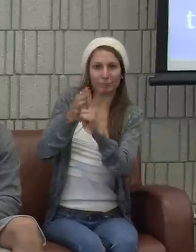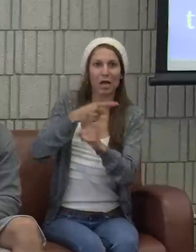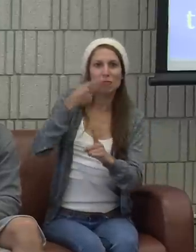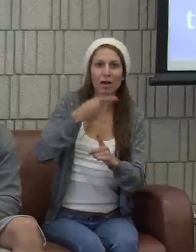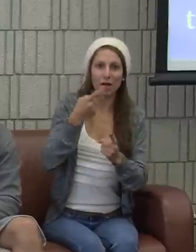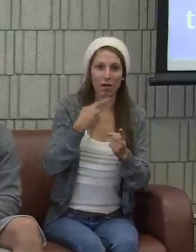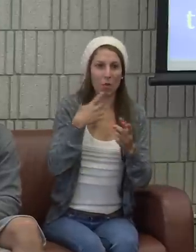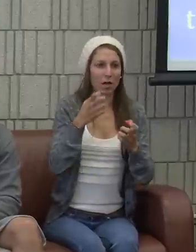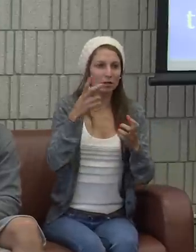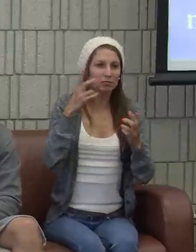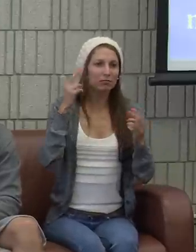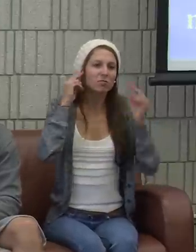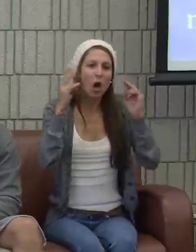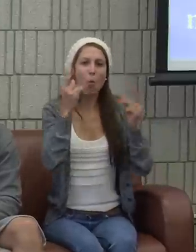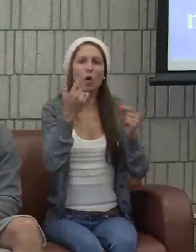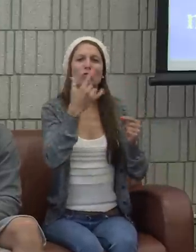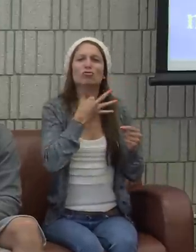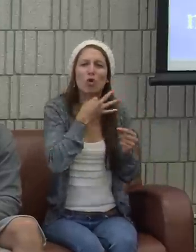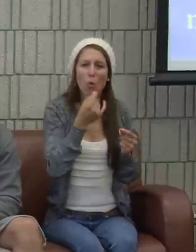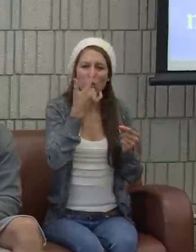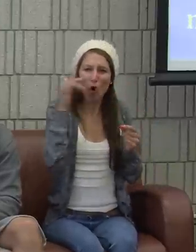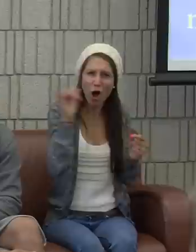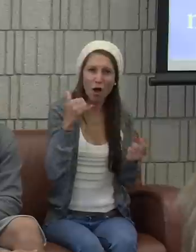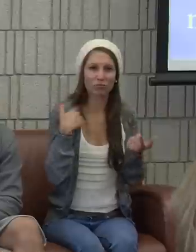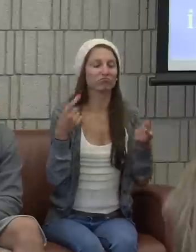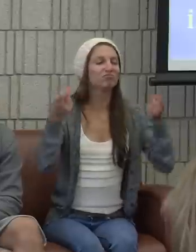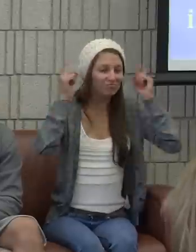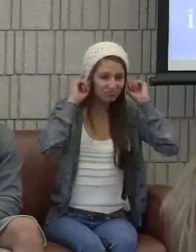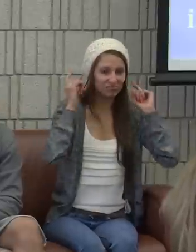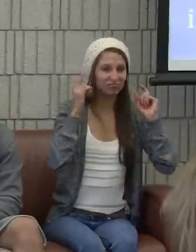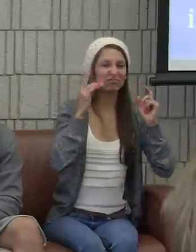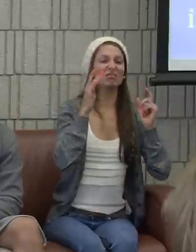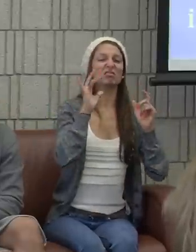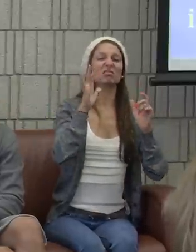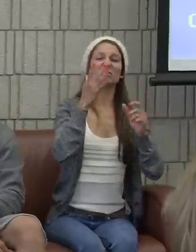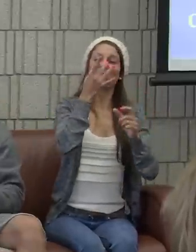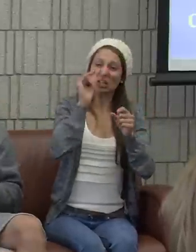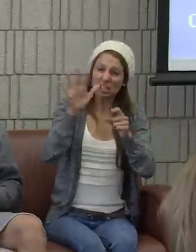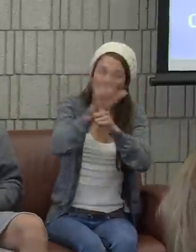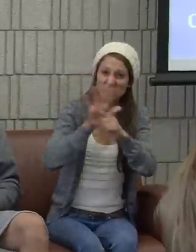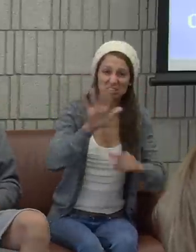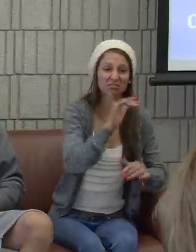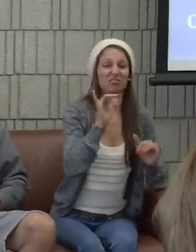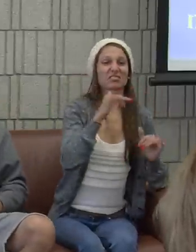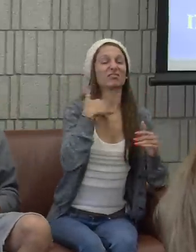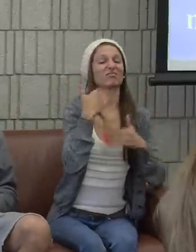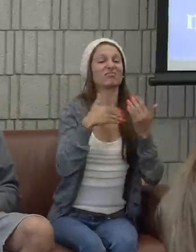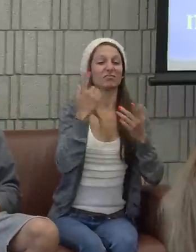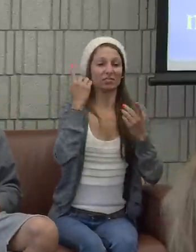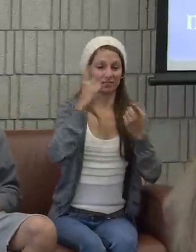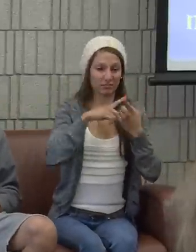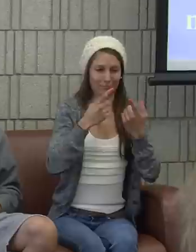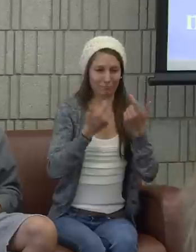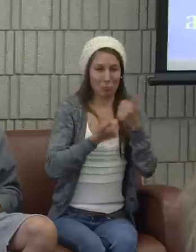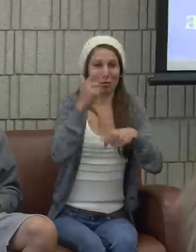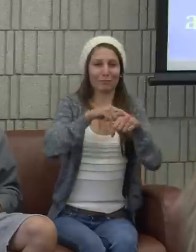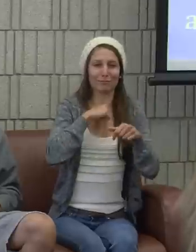And my family all could hear. And I was curious about sounds and noise. And I put the hearing aids on, and it was an interesting experience.